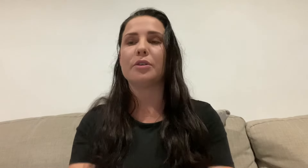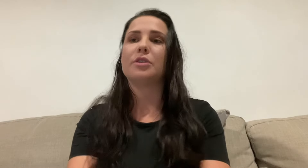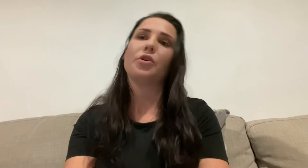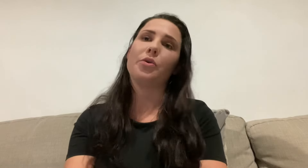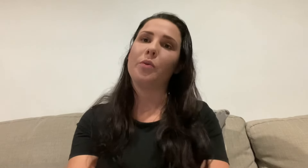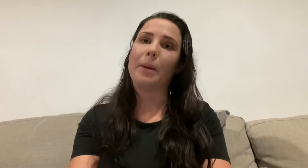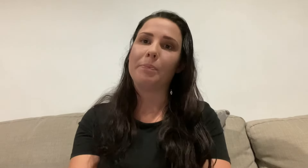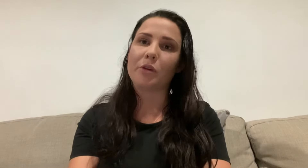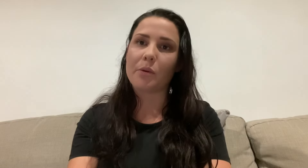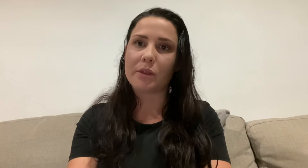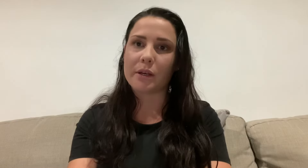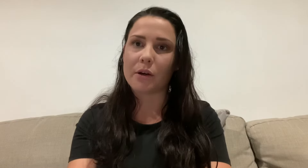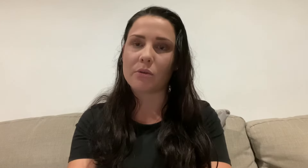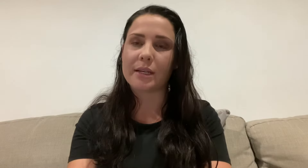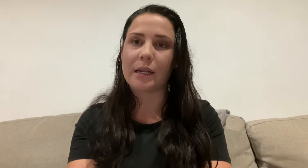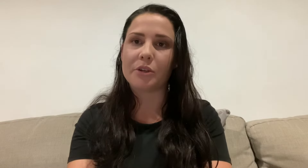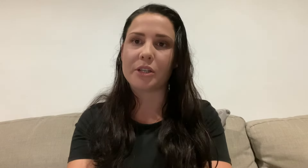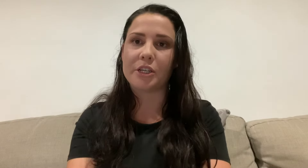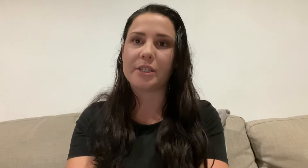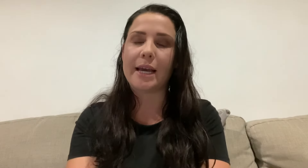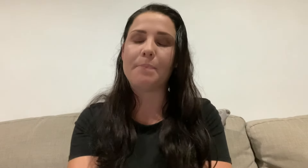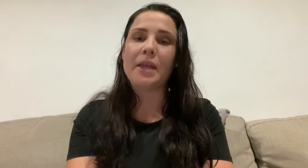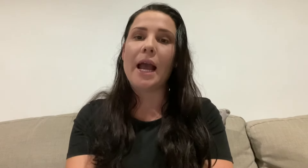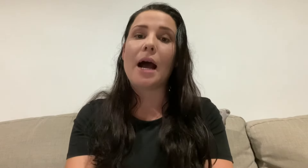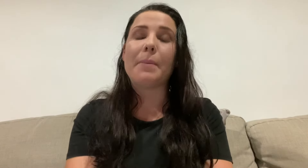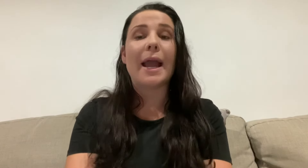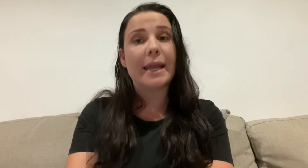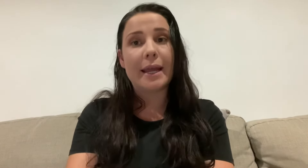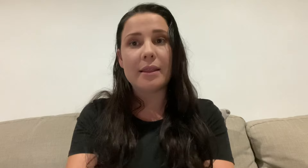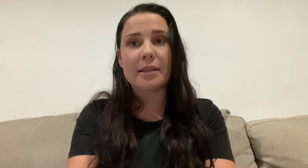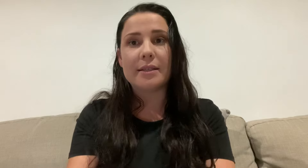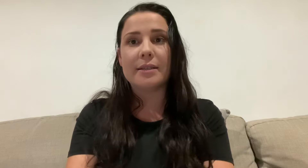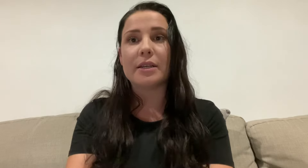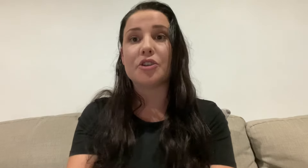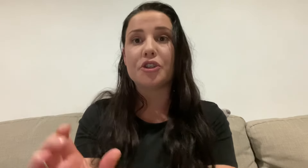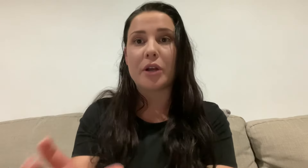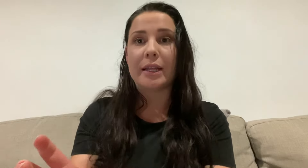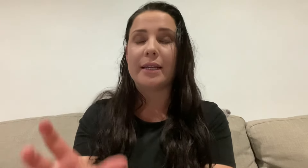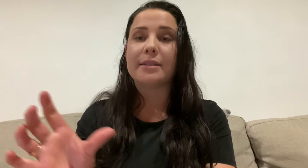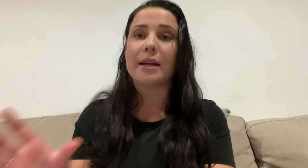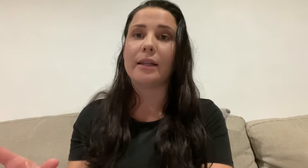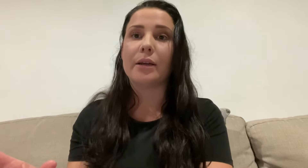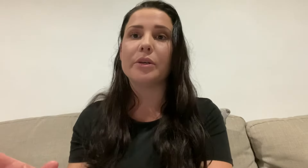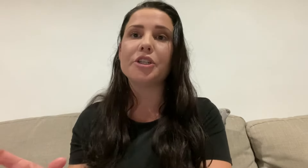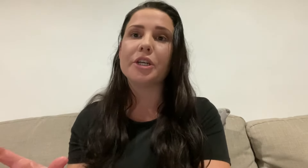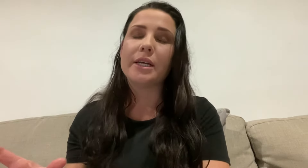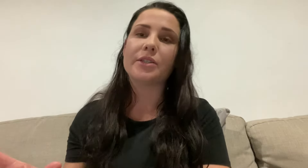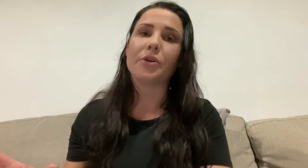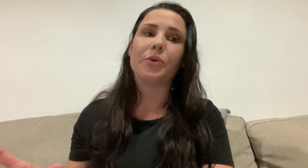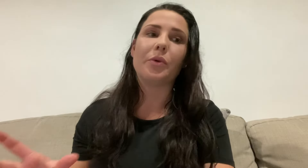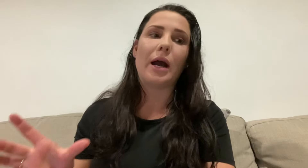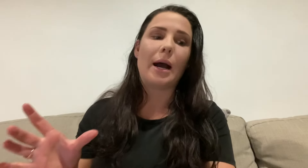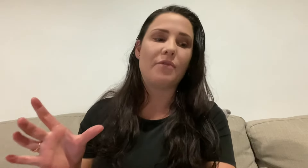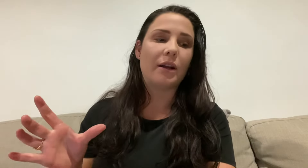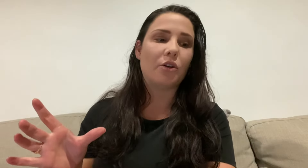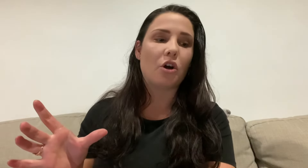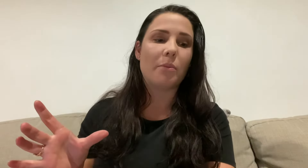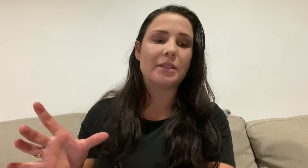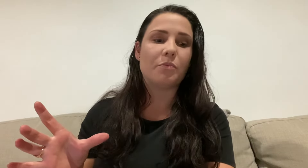so great with the whole sign language thing just yet. Again, this is Australian sign language. So I've had a lot of comments of